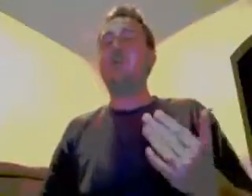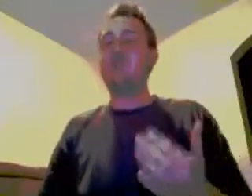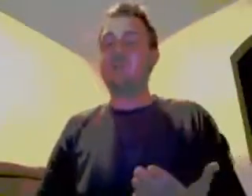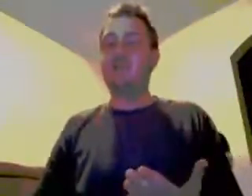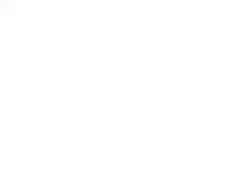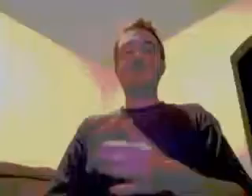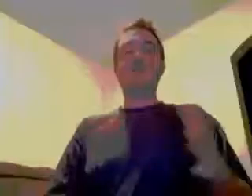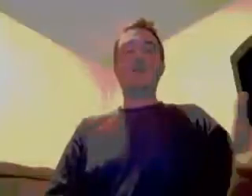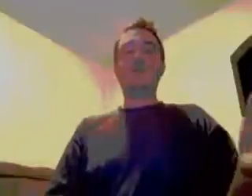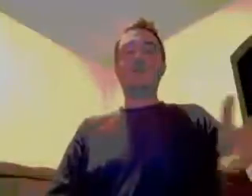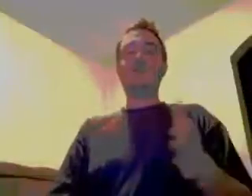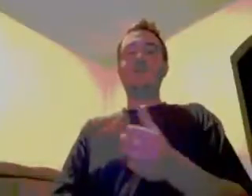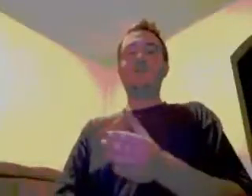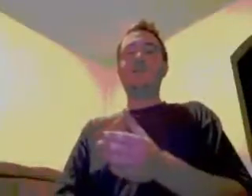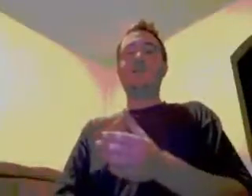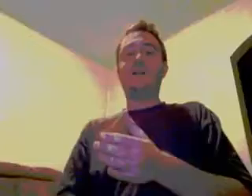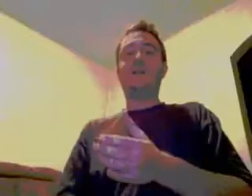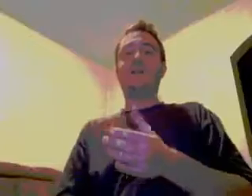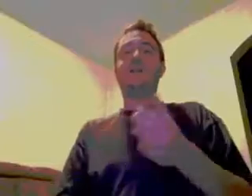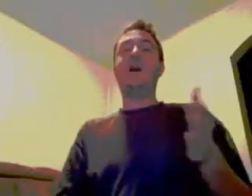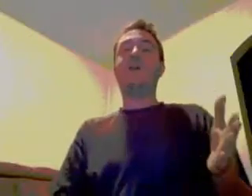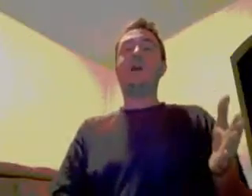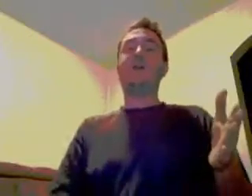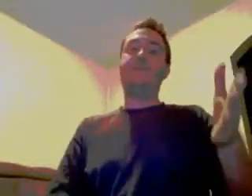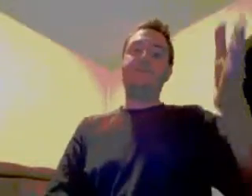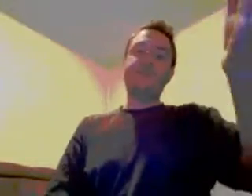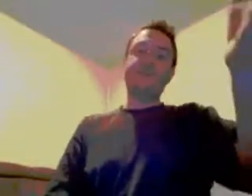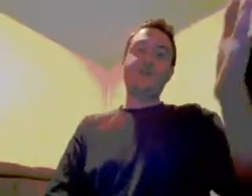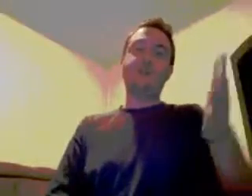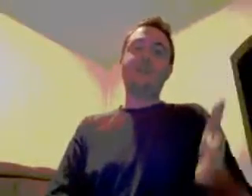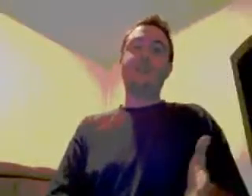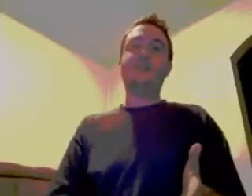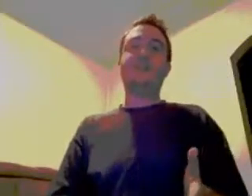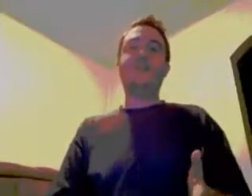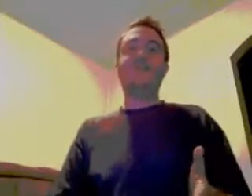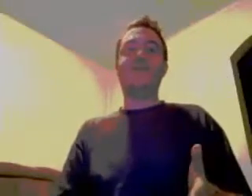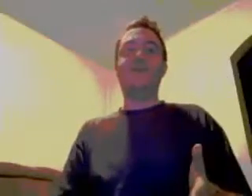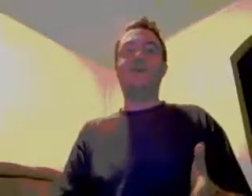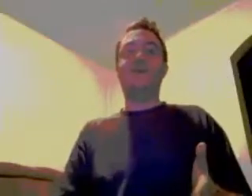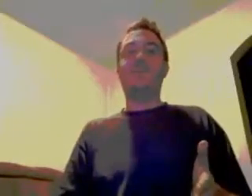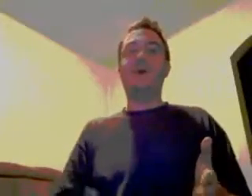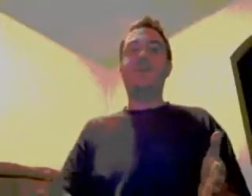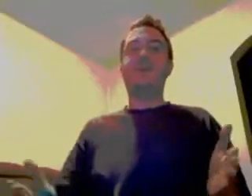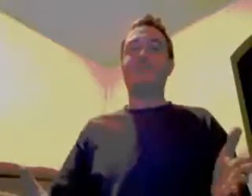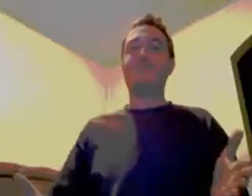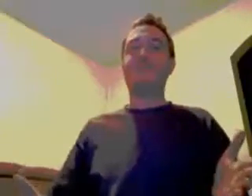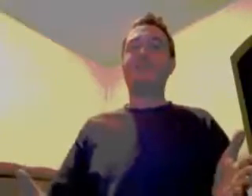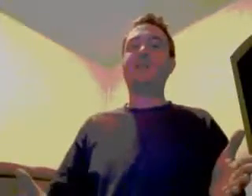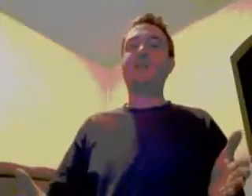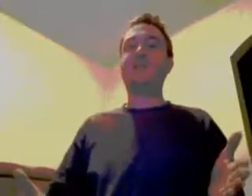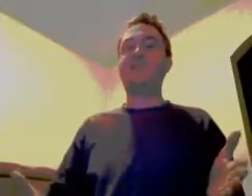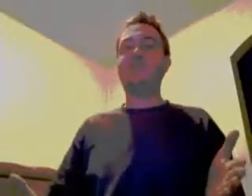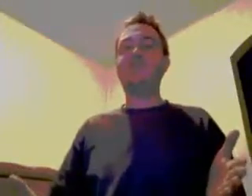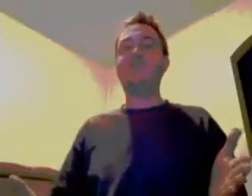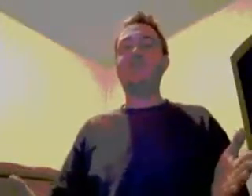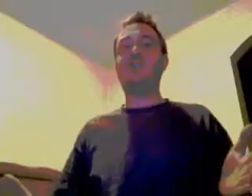potentially, the connection between Kentucky and Colorado. So, they're sitting there saying that their Public Employees Retirement Association,